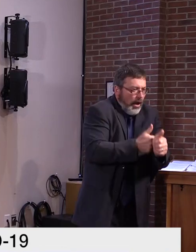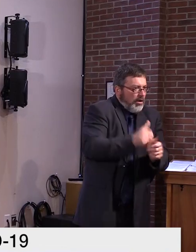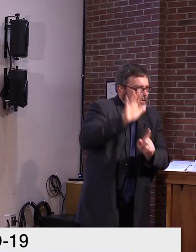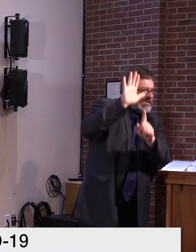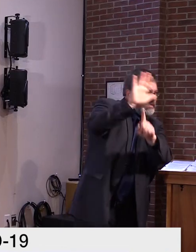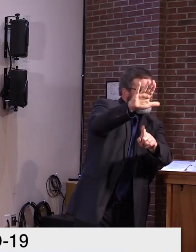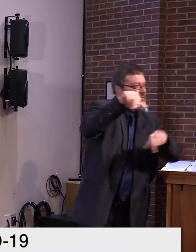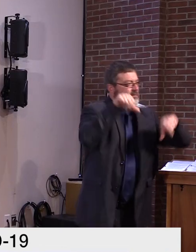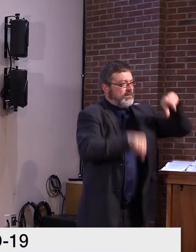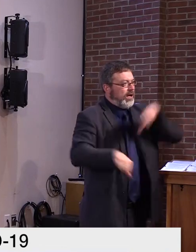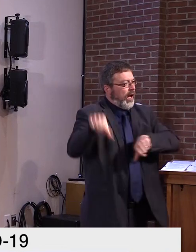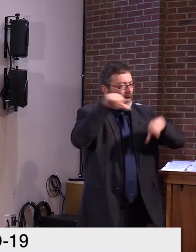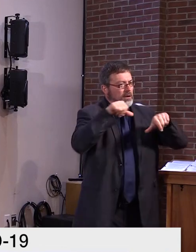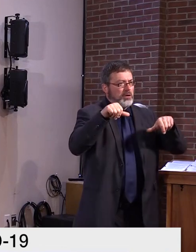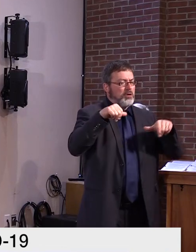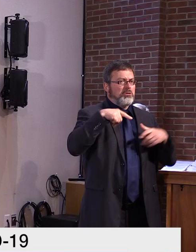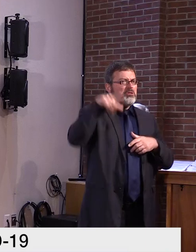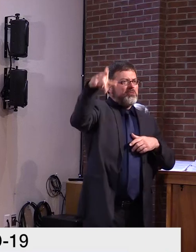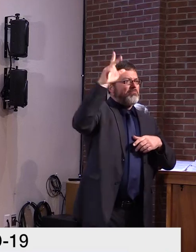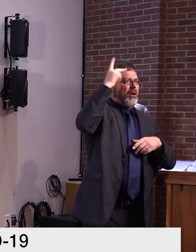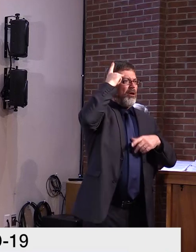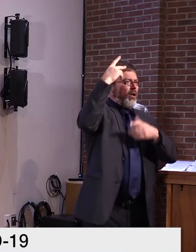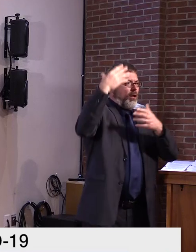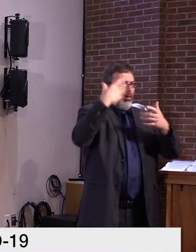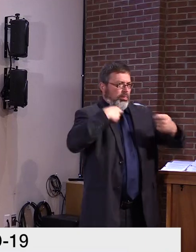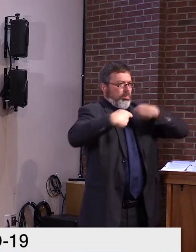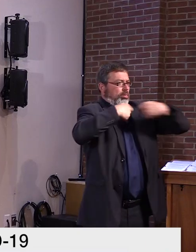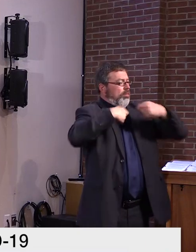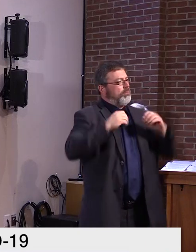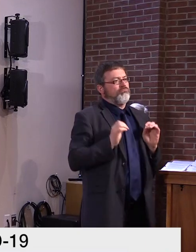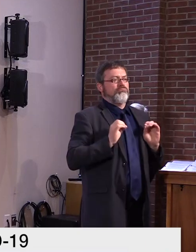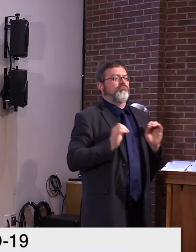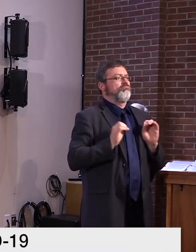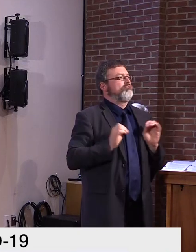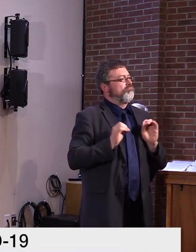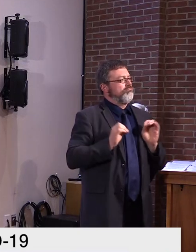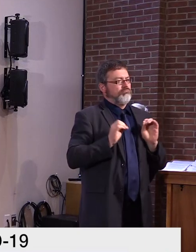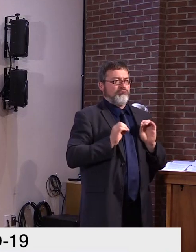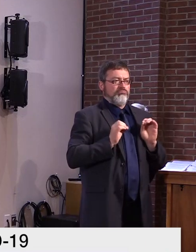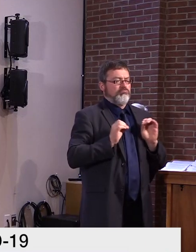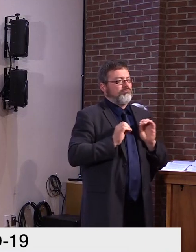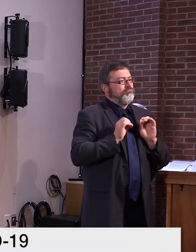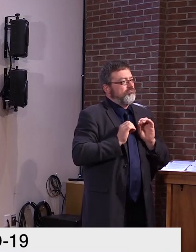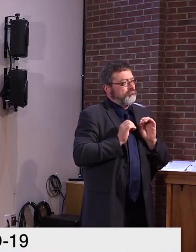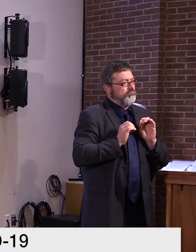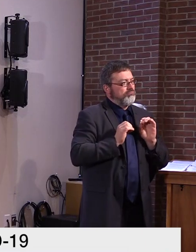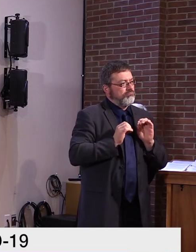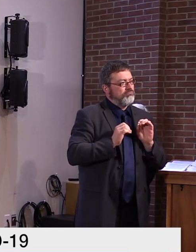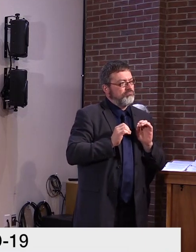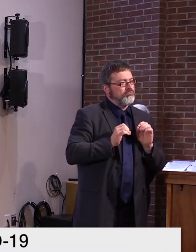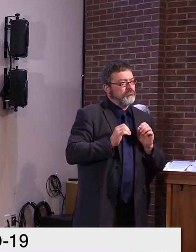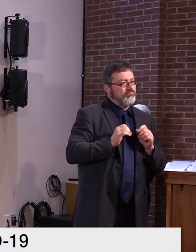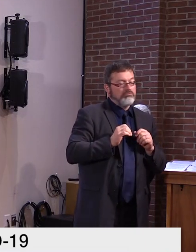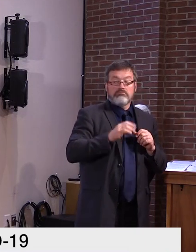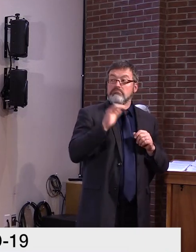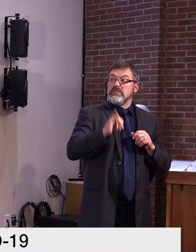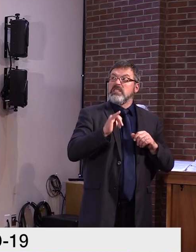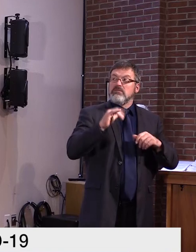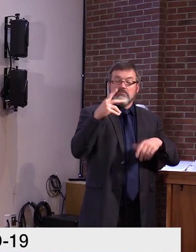All good news. All newly developed vaccines must be continually monitored for safety and efficacy.